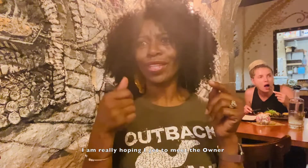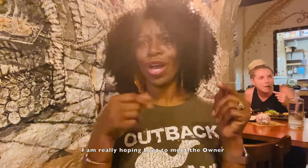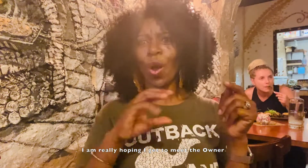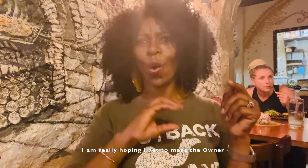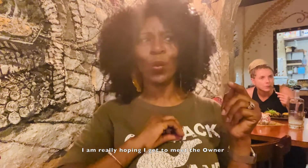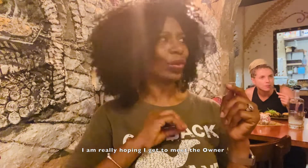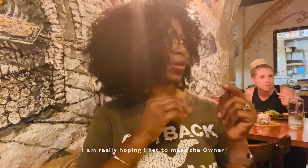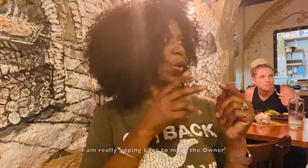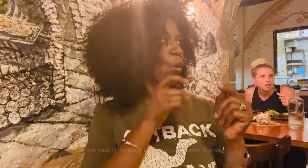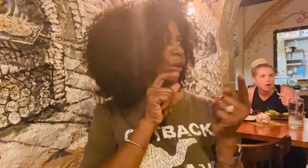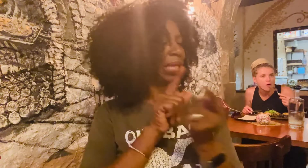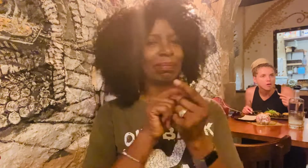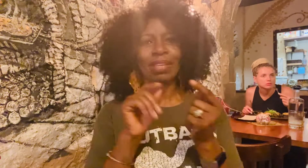the owner.